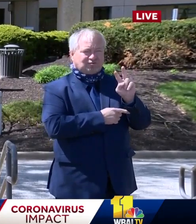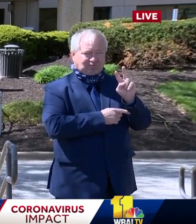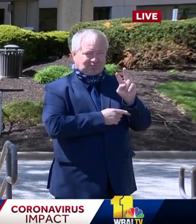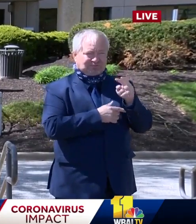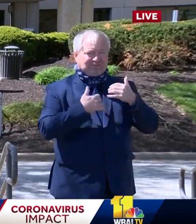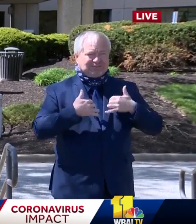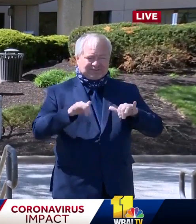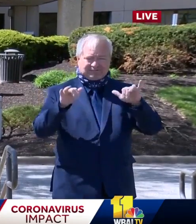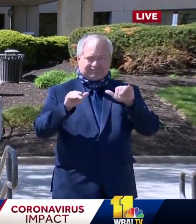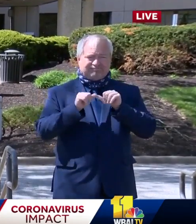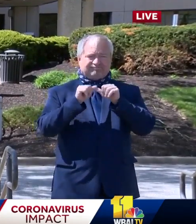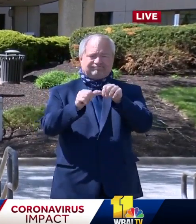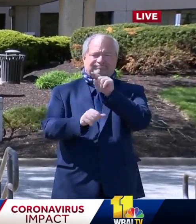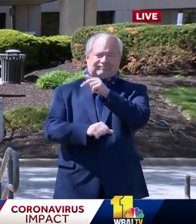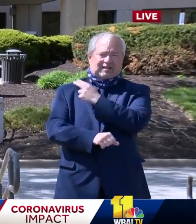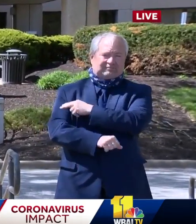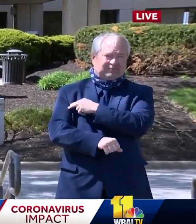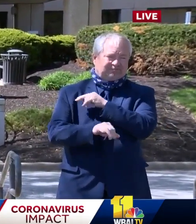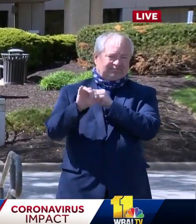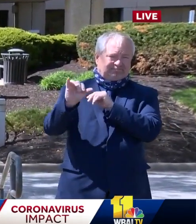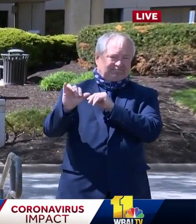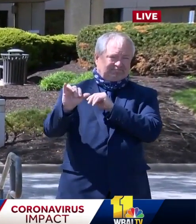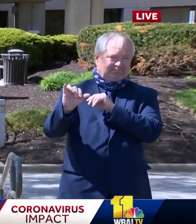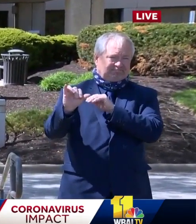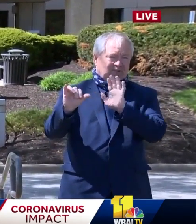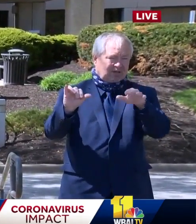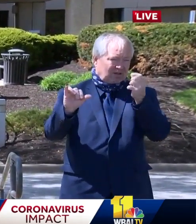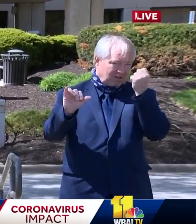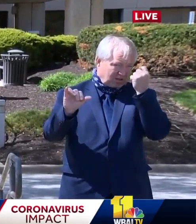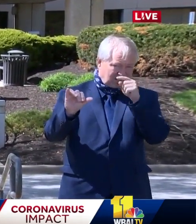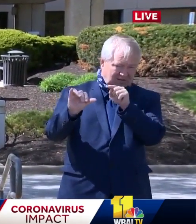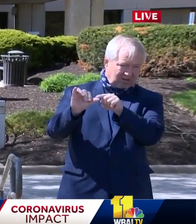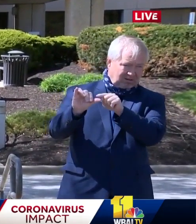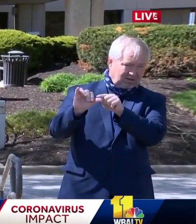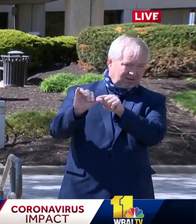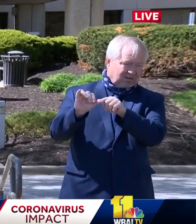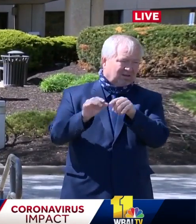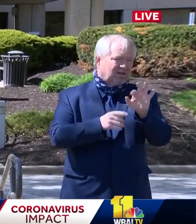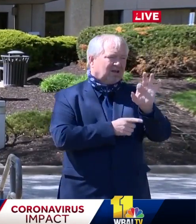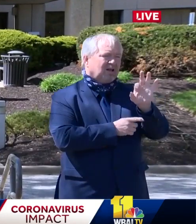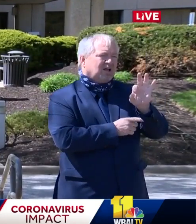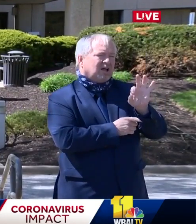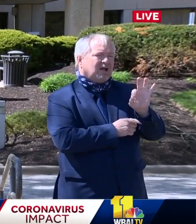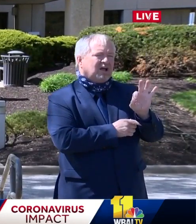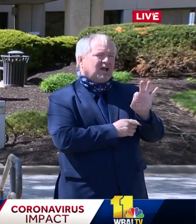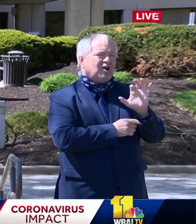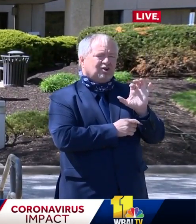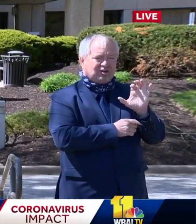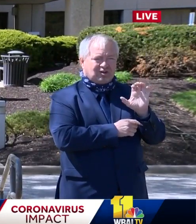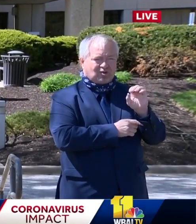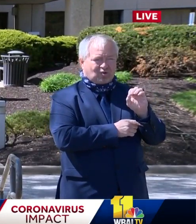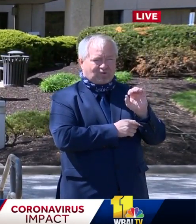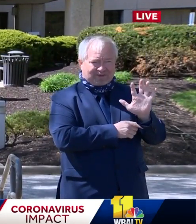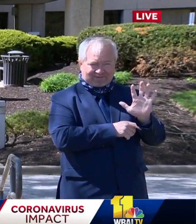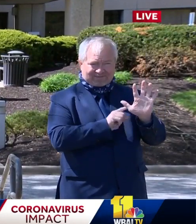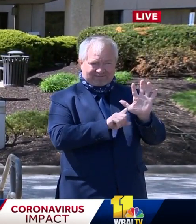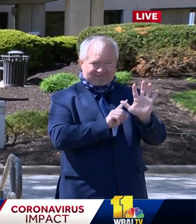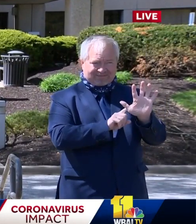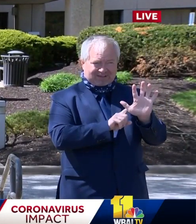and five acute care patients and five hundred and twenty-seven intensive care patients.